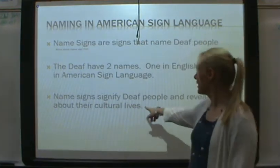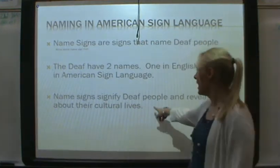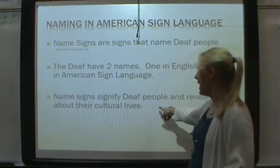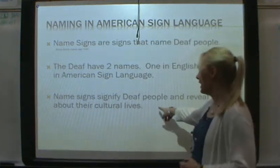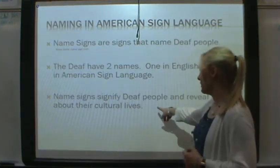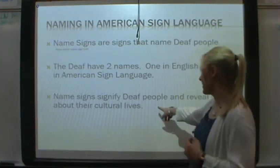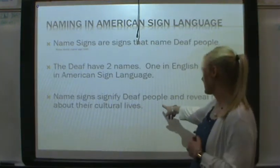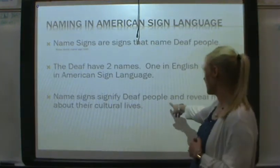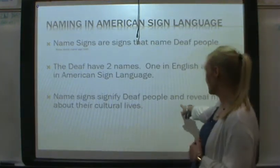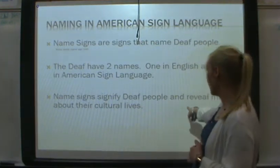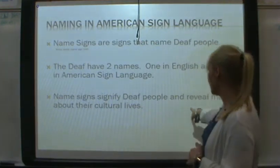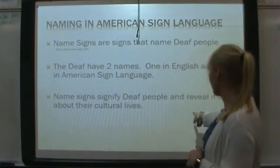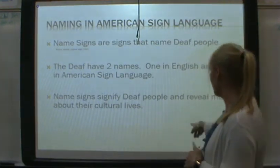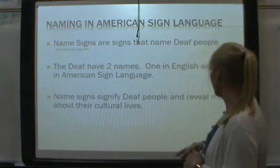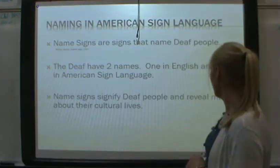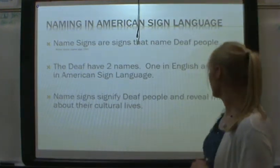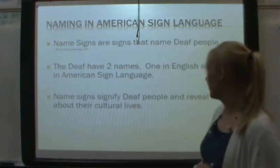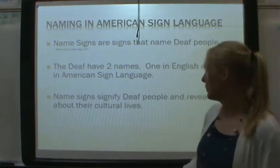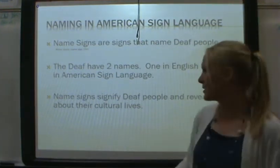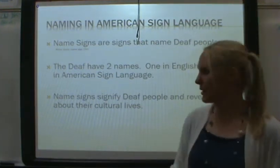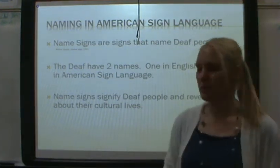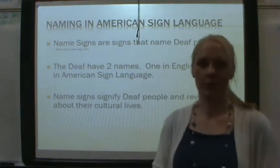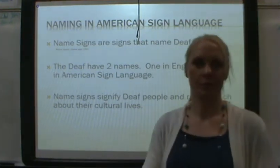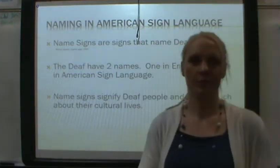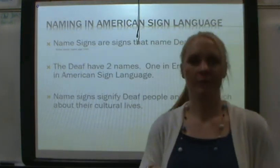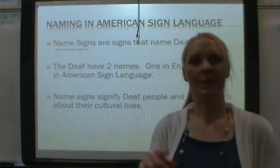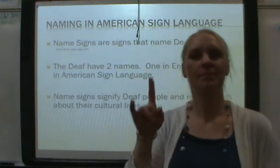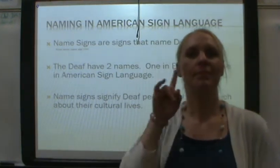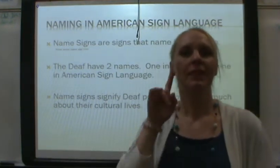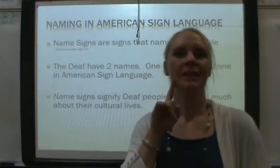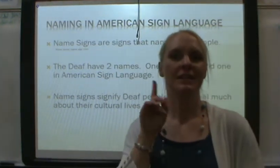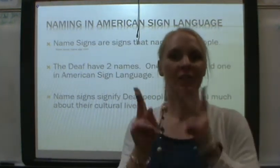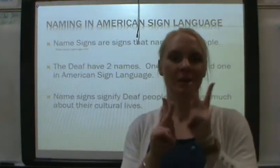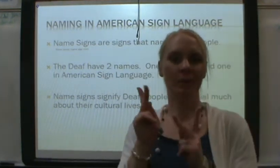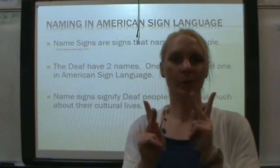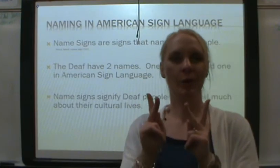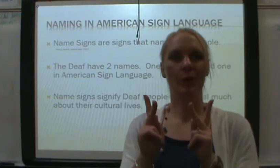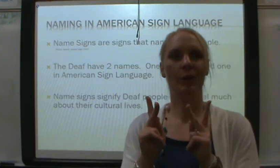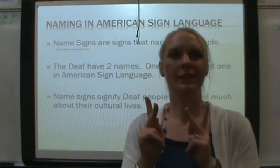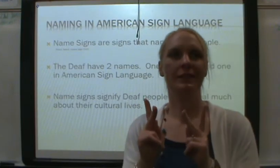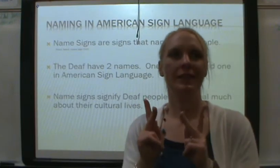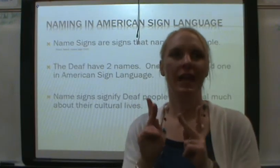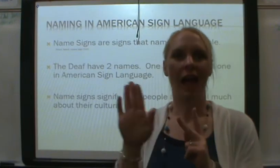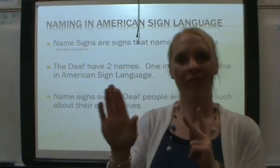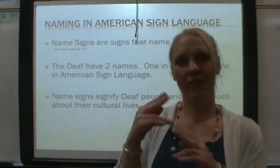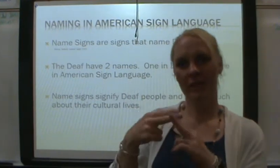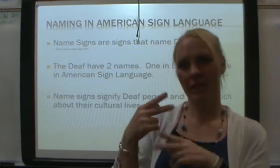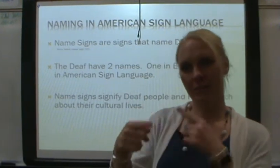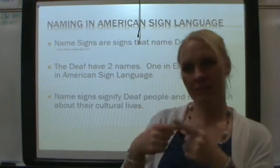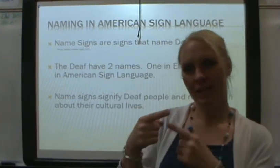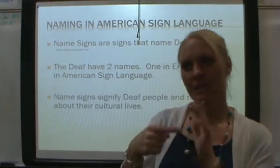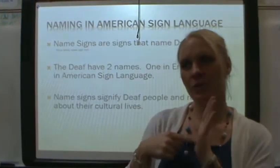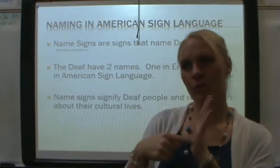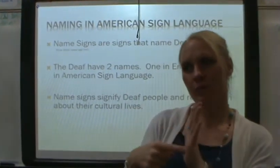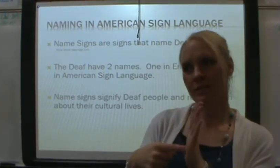Name signs signify Deaf people and reveal much about their culture. Deaf people and their name signs represent